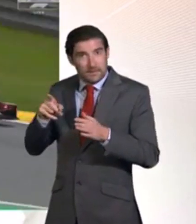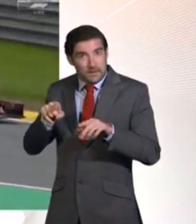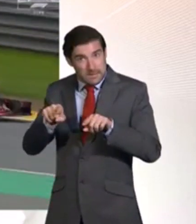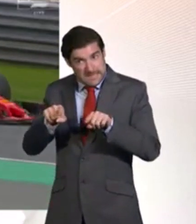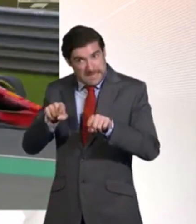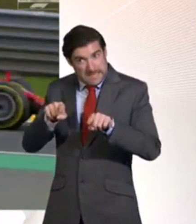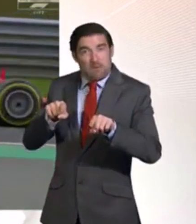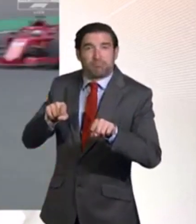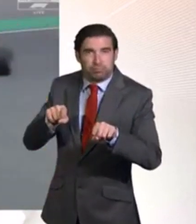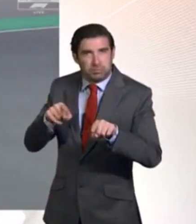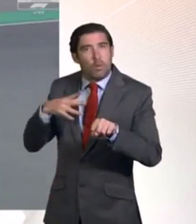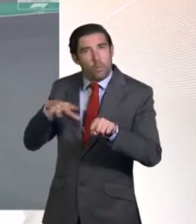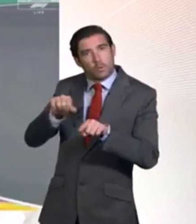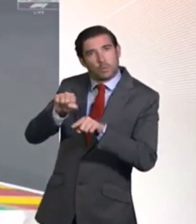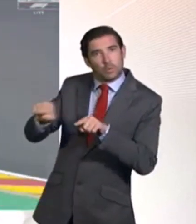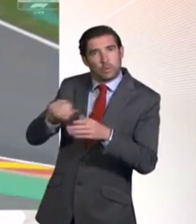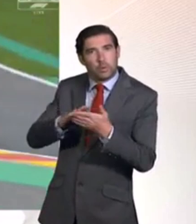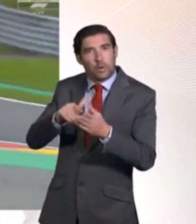returns from its summer break.